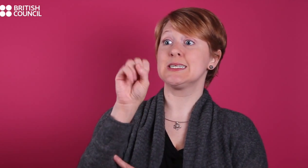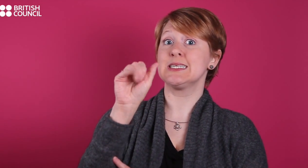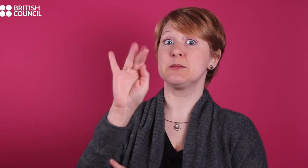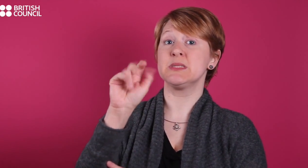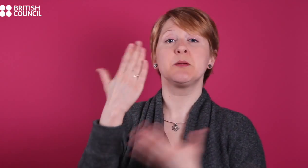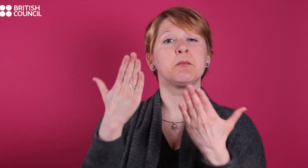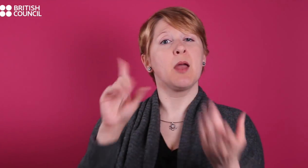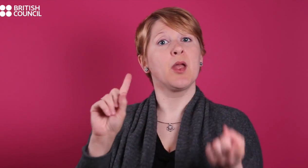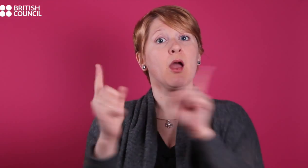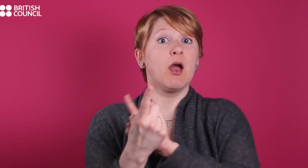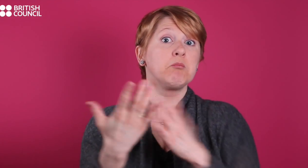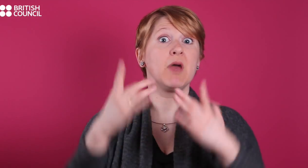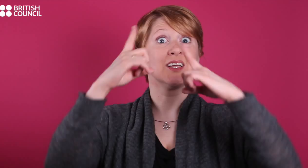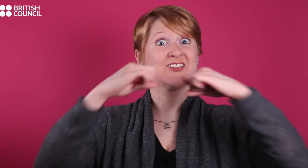Maybe... Diverse abilities.